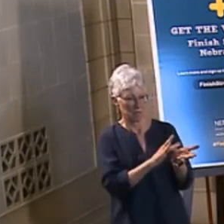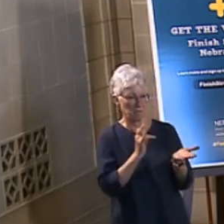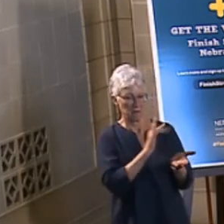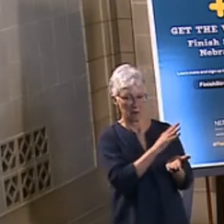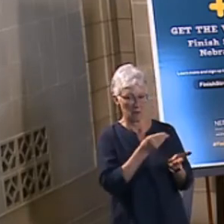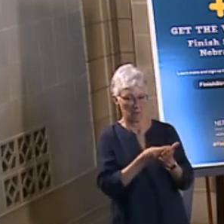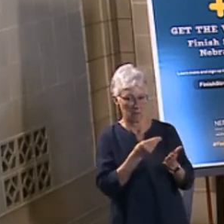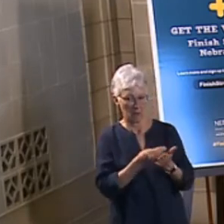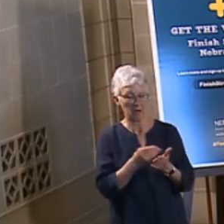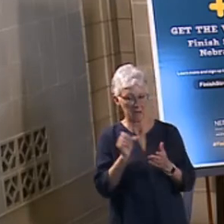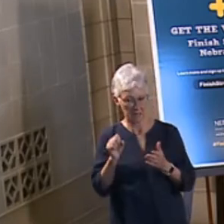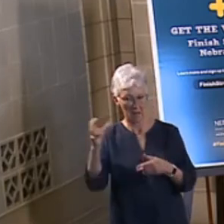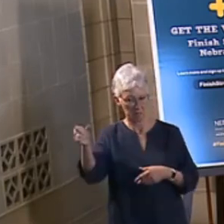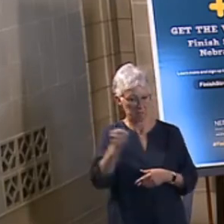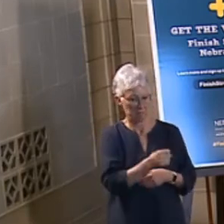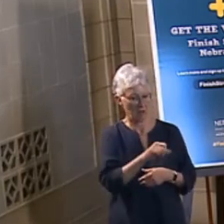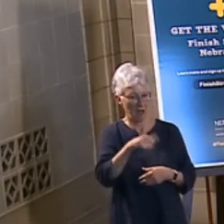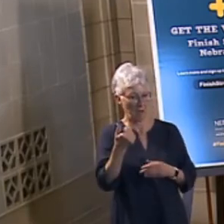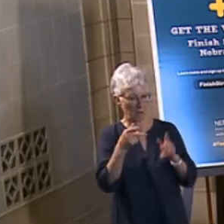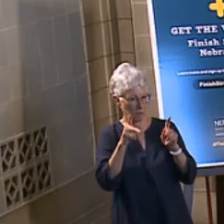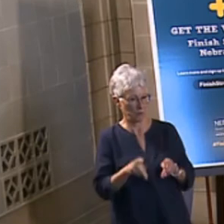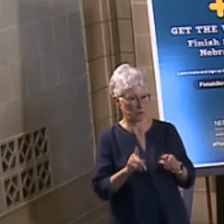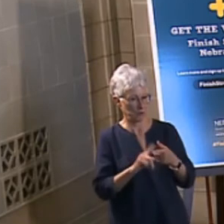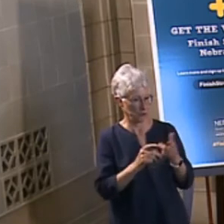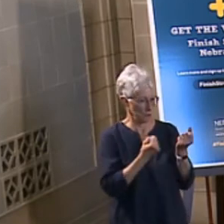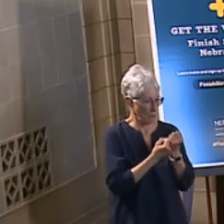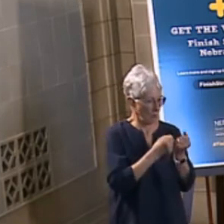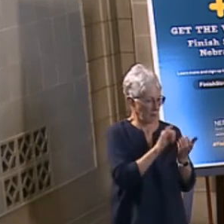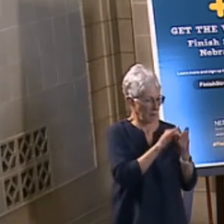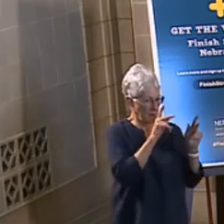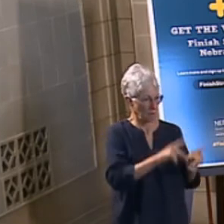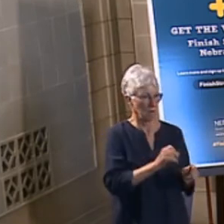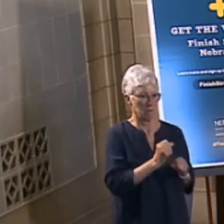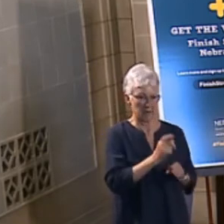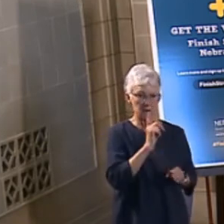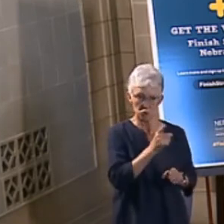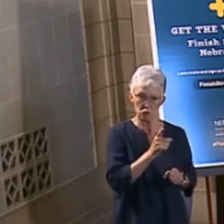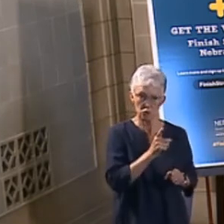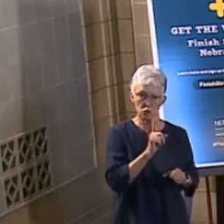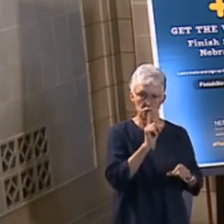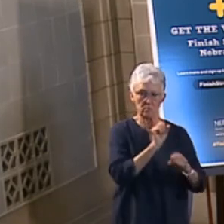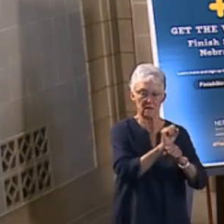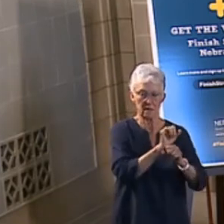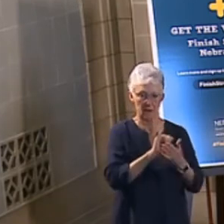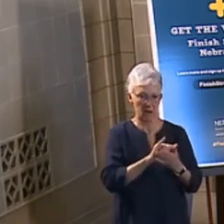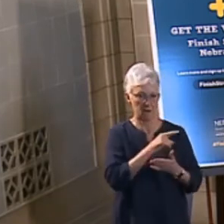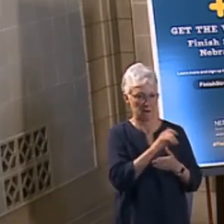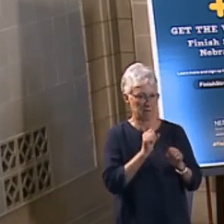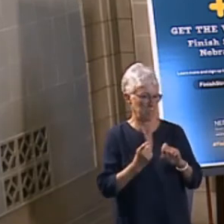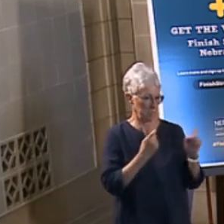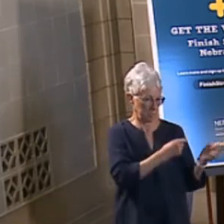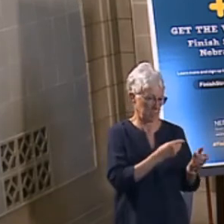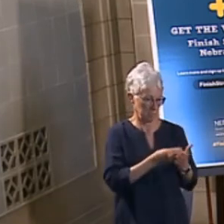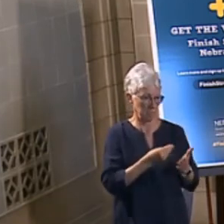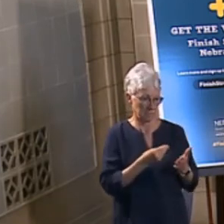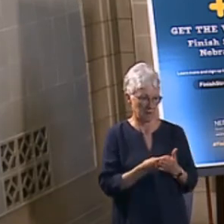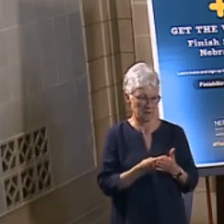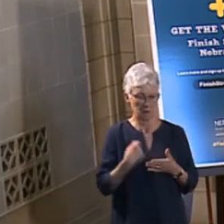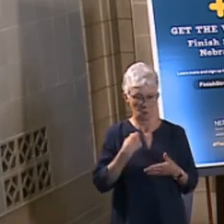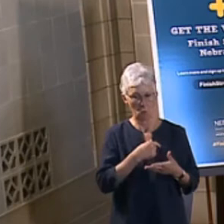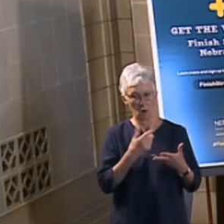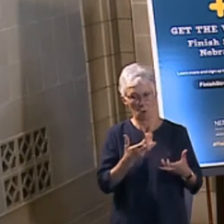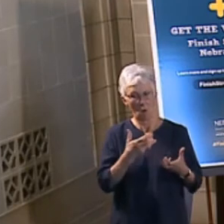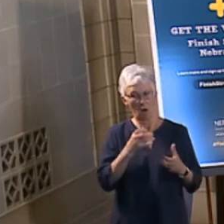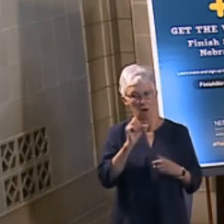industry, this legislation is vital to our clientele who depend on our trust and their advisors for their financial well-being.